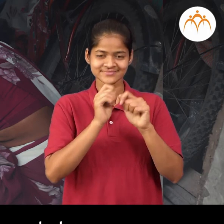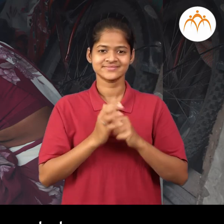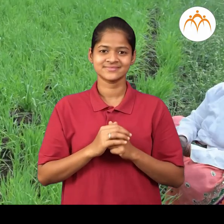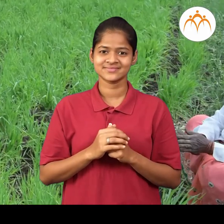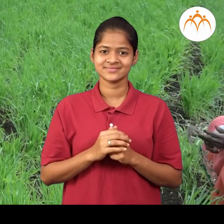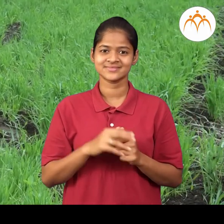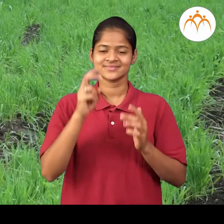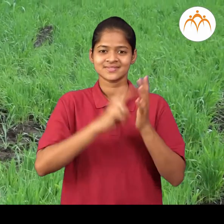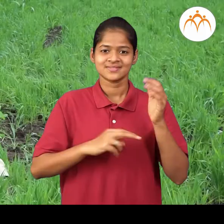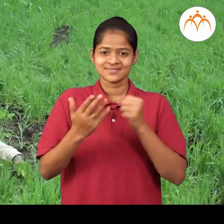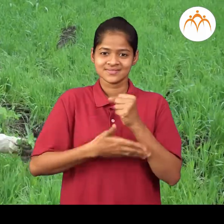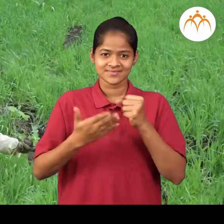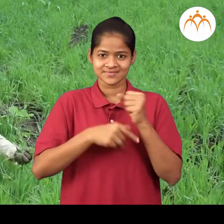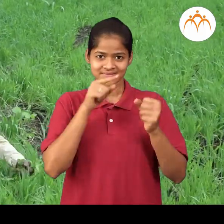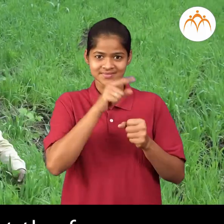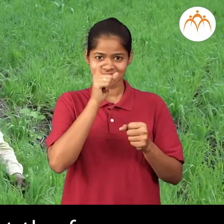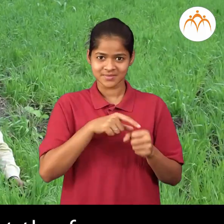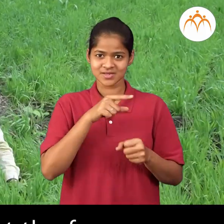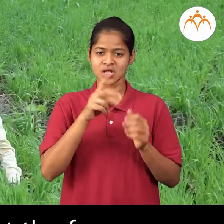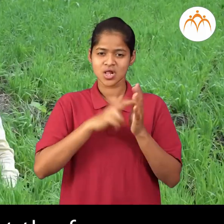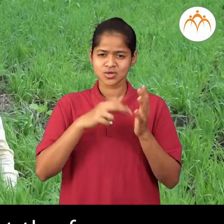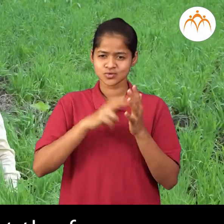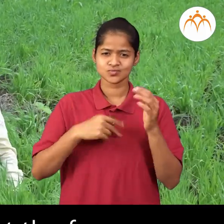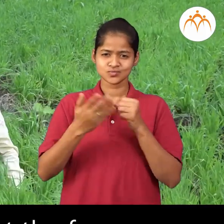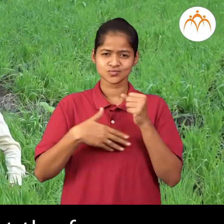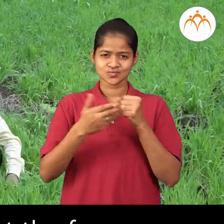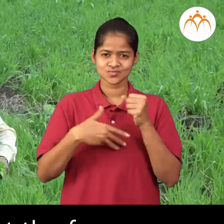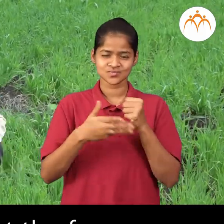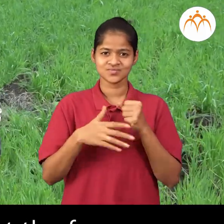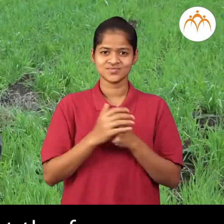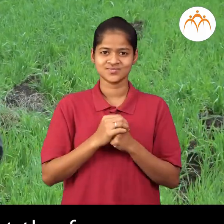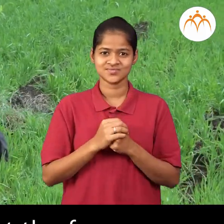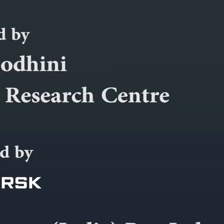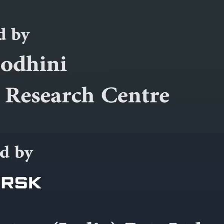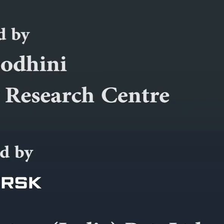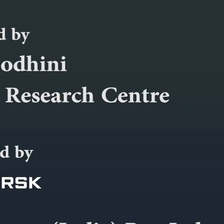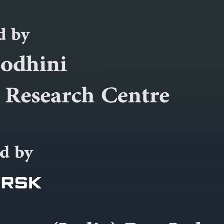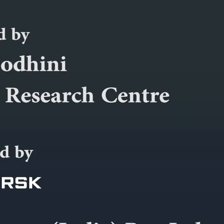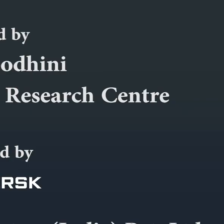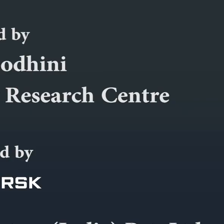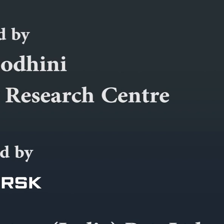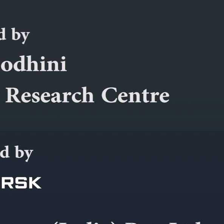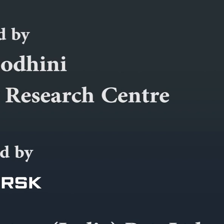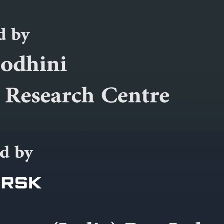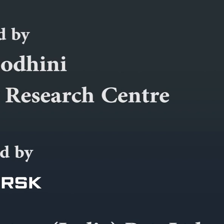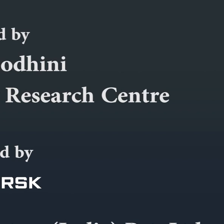Farmer, farmers work at the farms. For als a